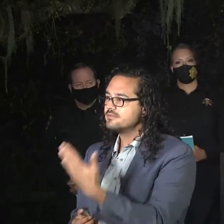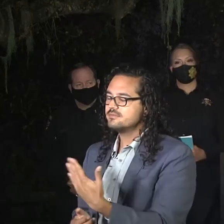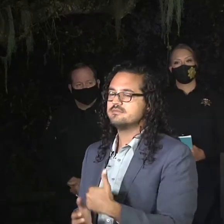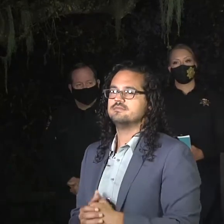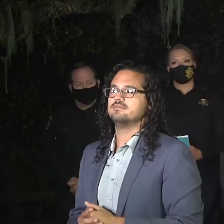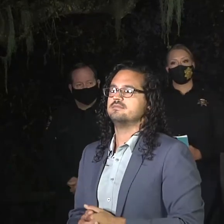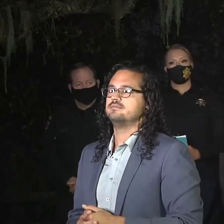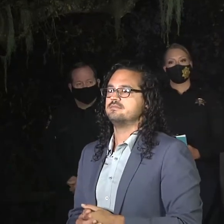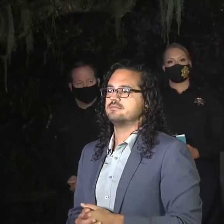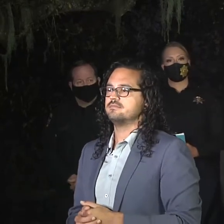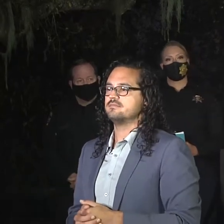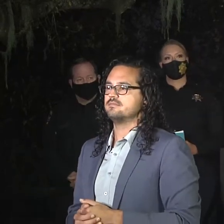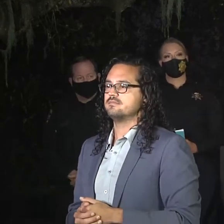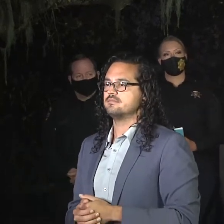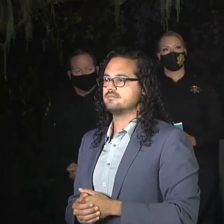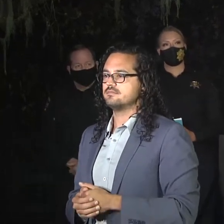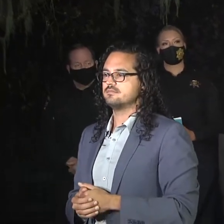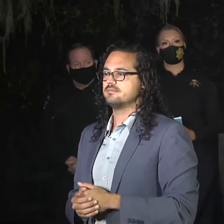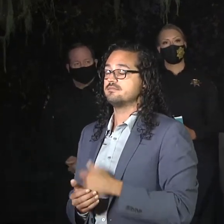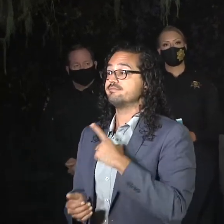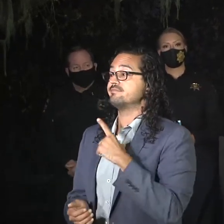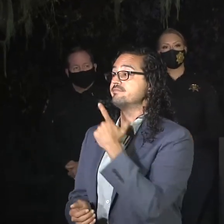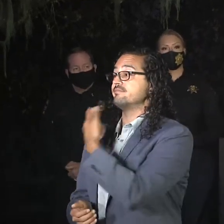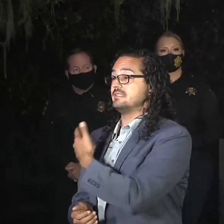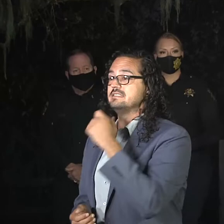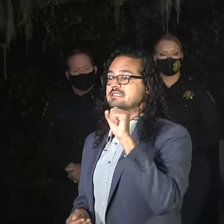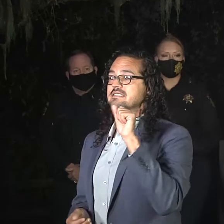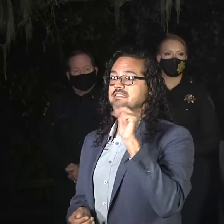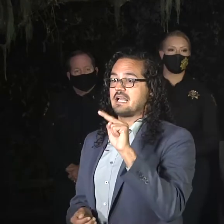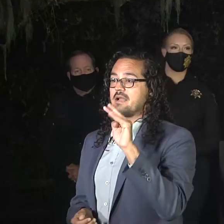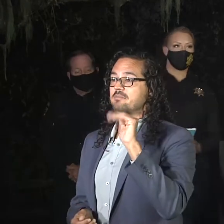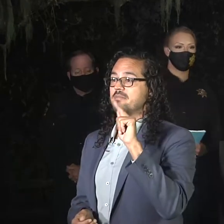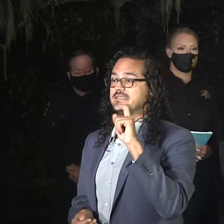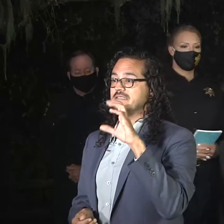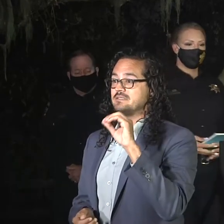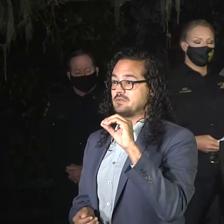Up next from the San Mateo County Sheriff's Office is Detective Blanksway.